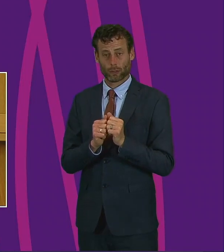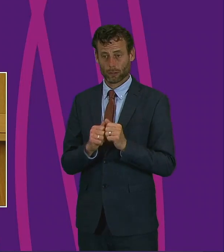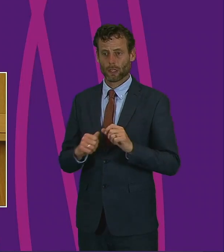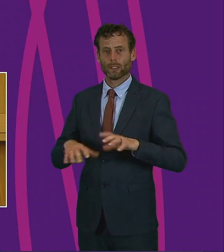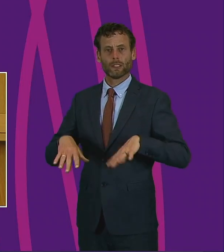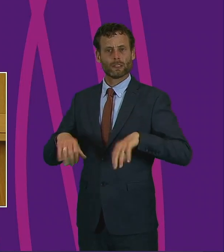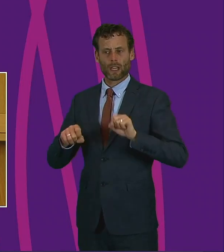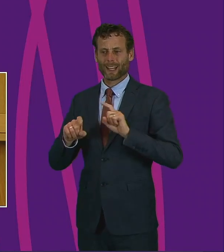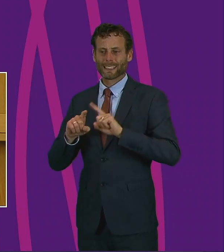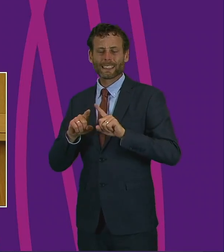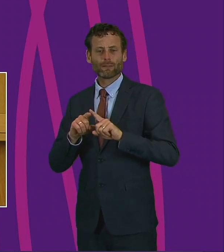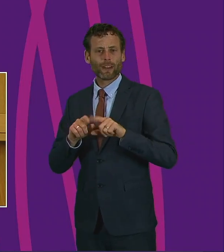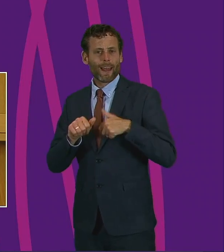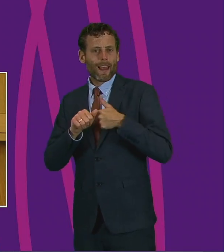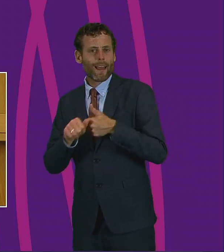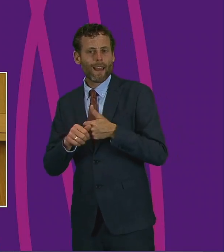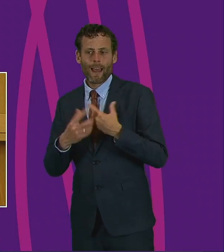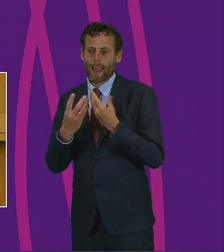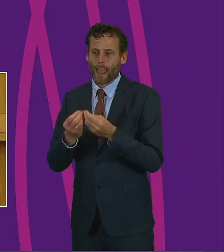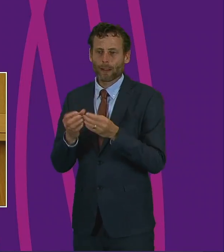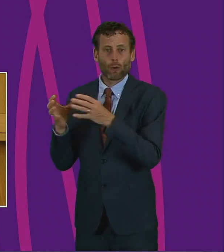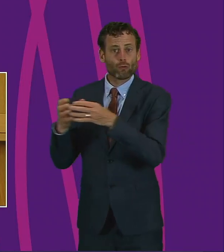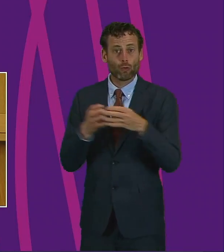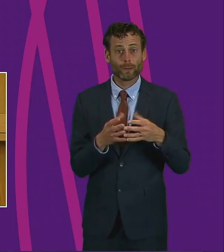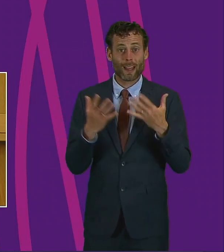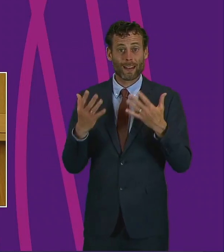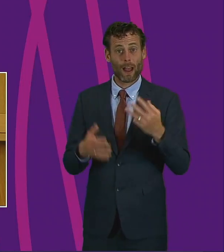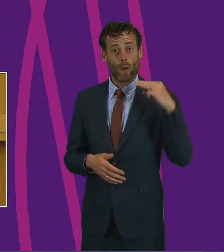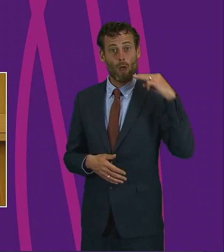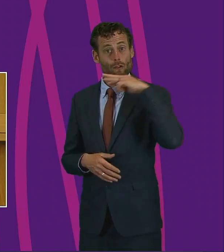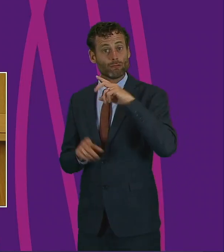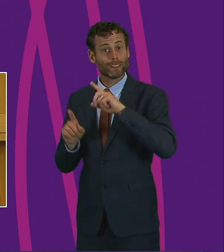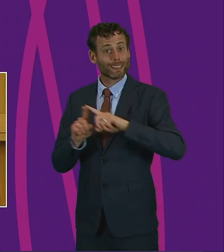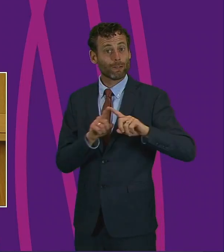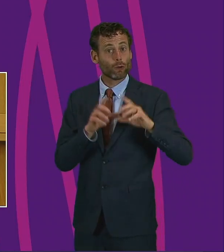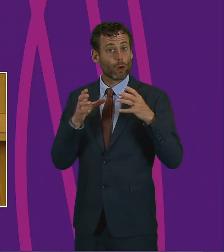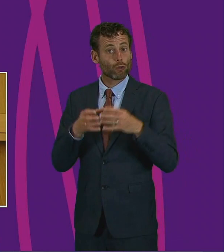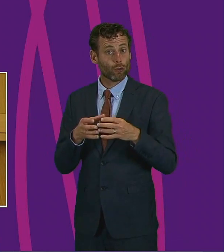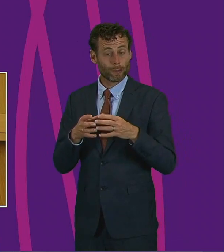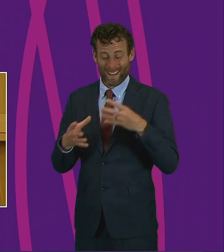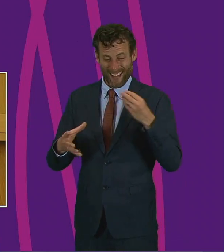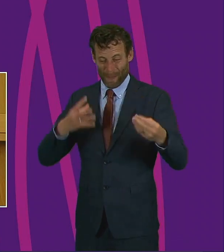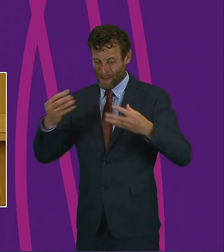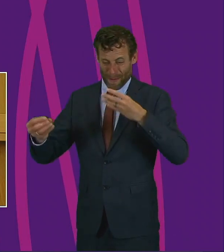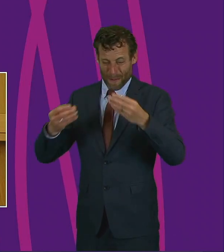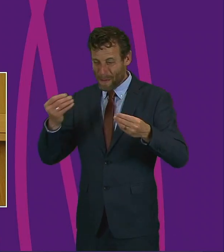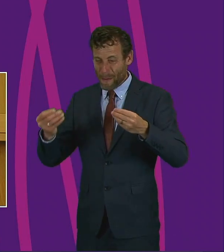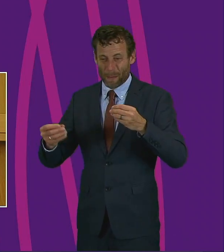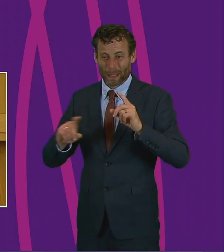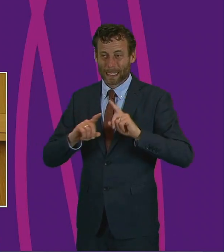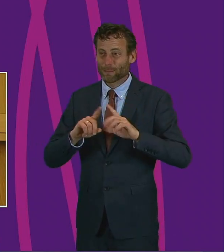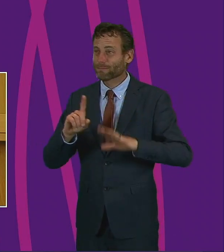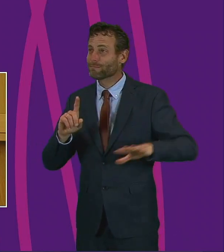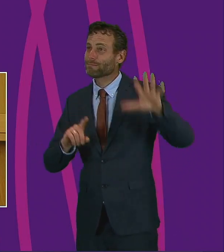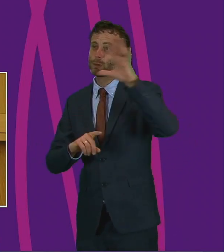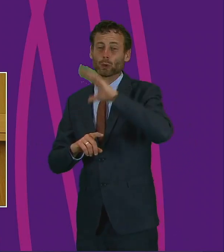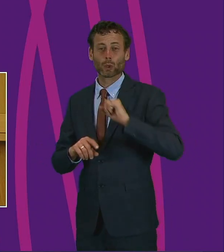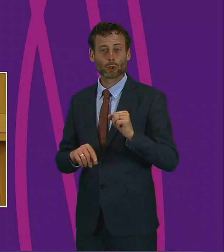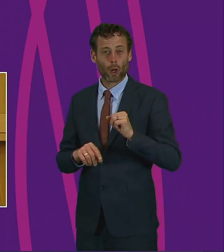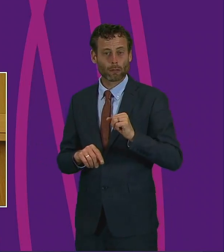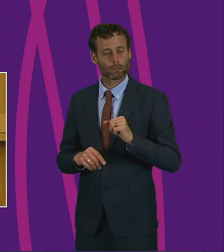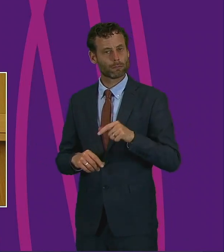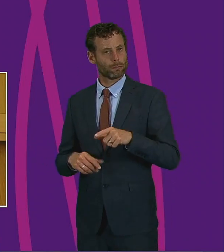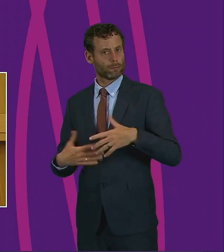springing up. And all told, there are now some 300 such groups serving nearly every single community in this country.